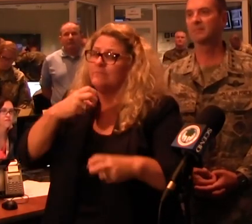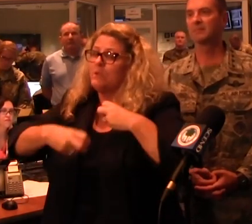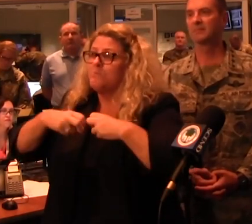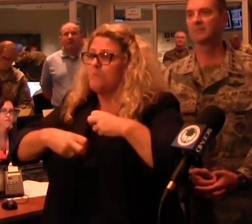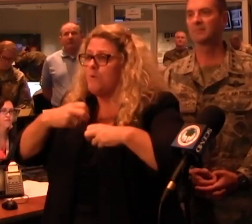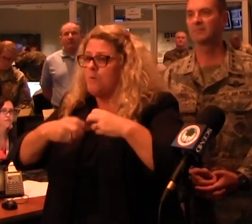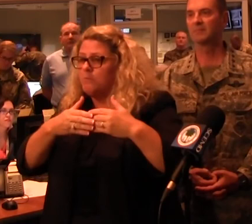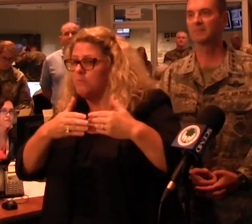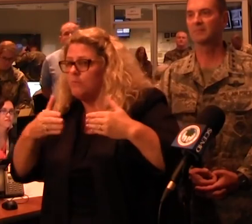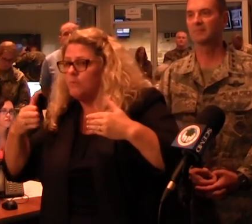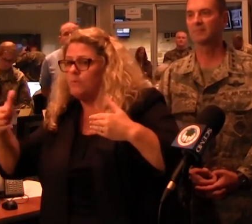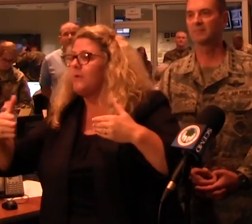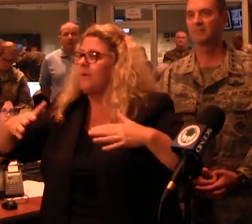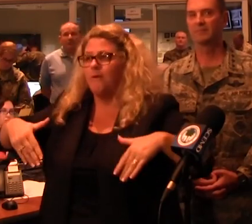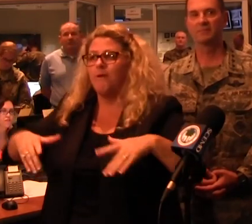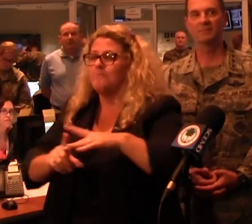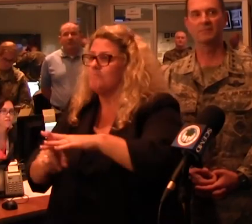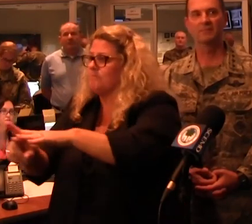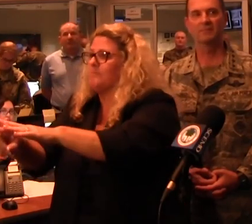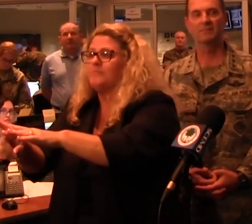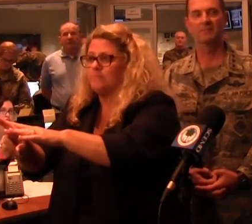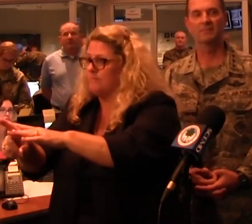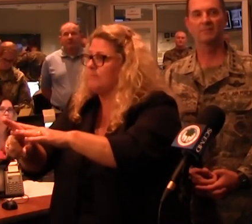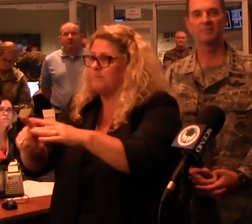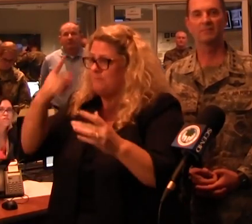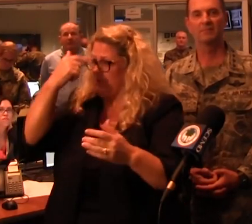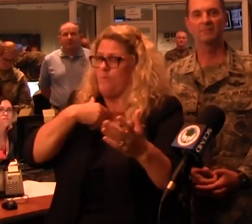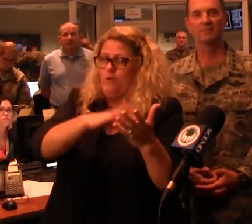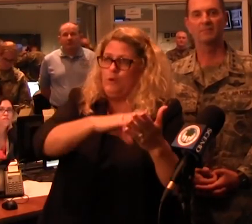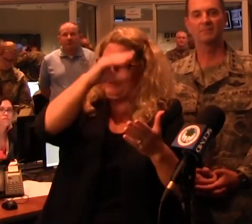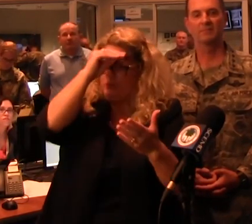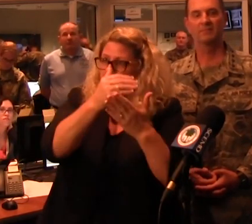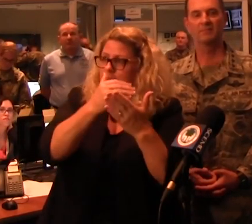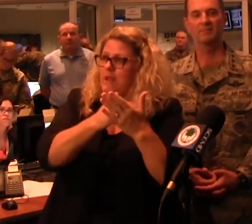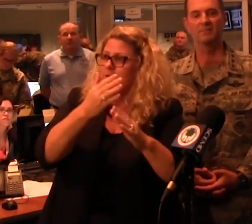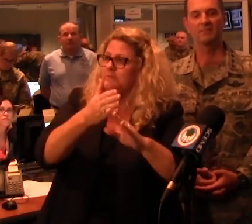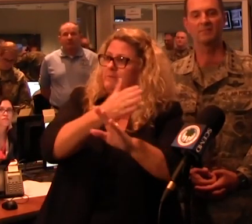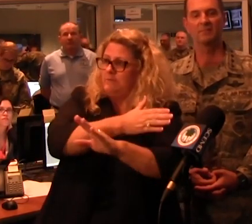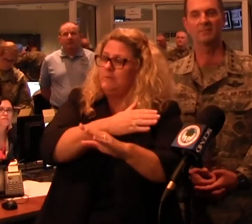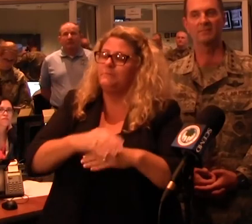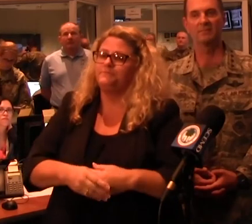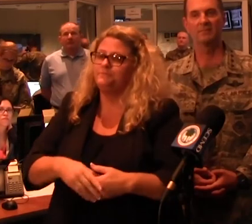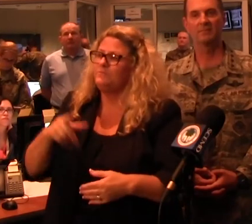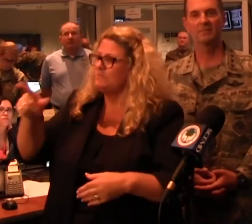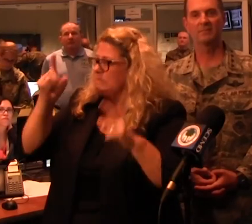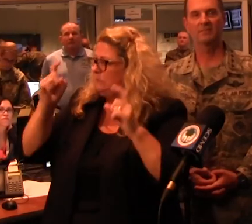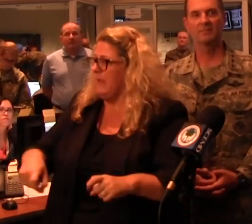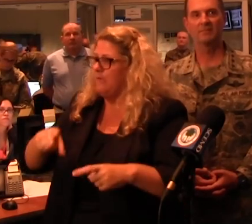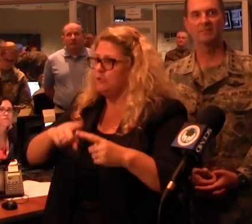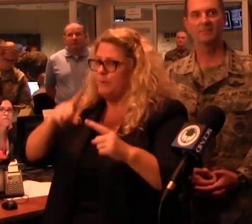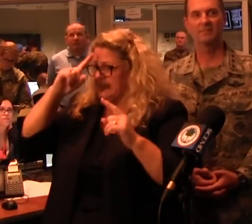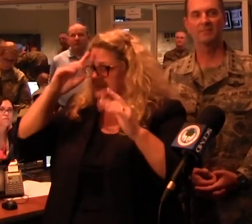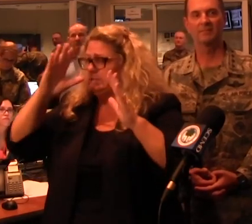experienced before is because we weren't learned the lessons then. One thing we've learned is that you have to expect the unexpected.